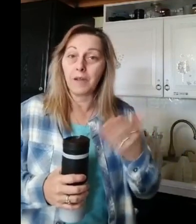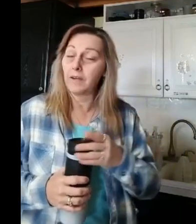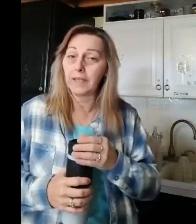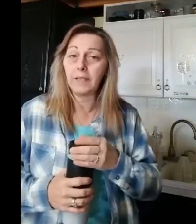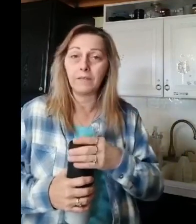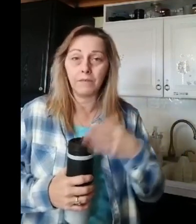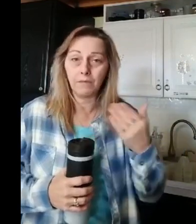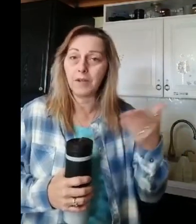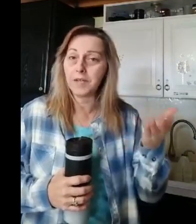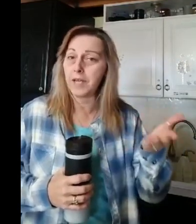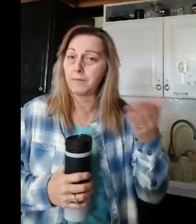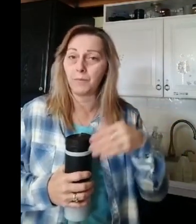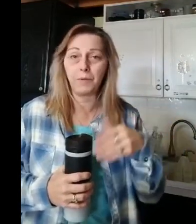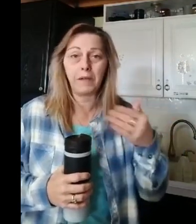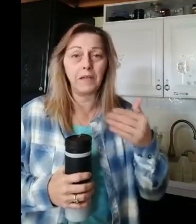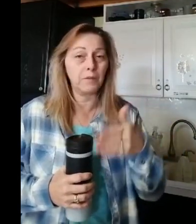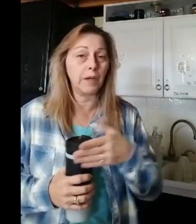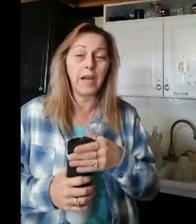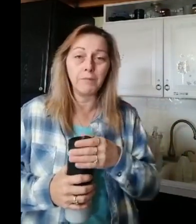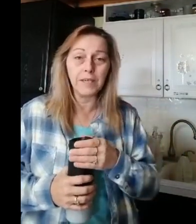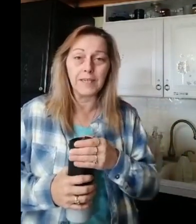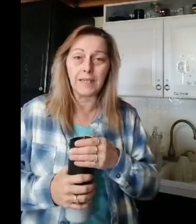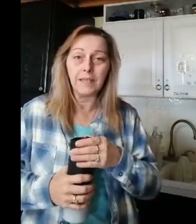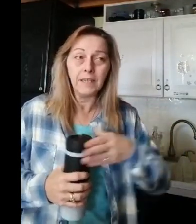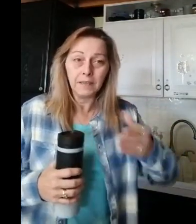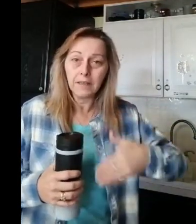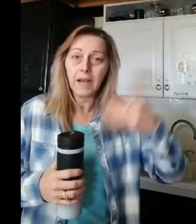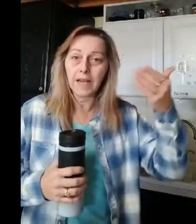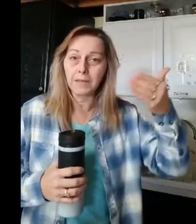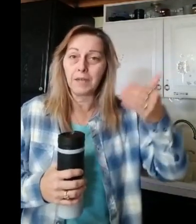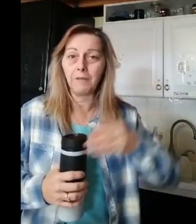again, rose hips would be in the recovery tea as a benefit.